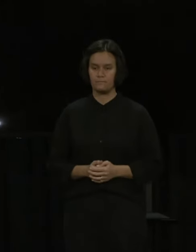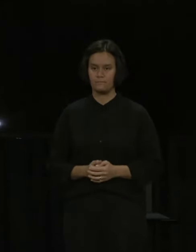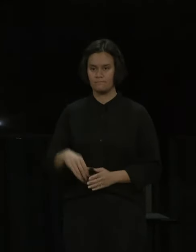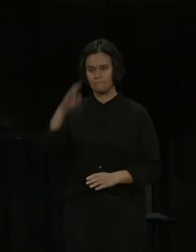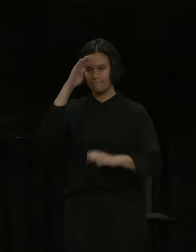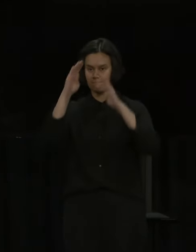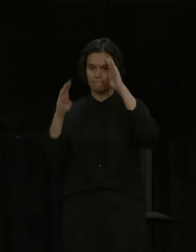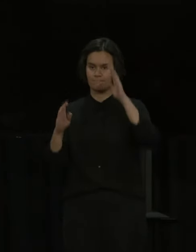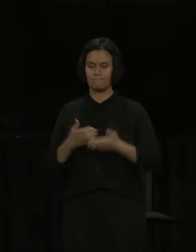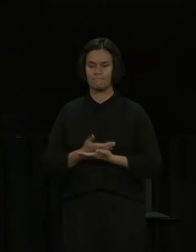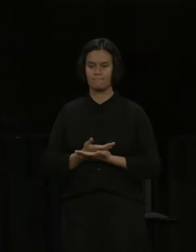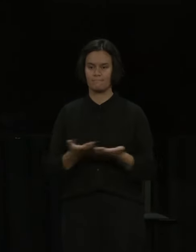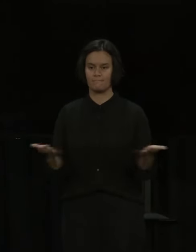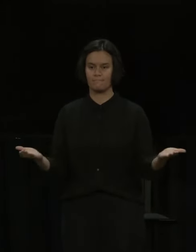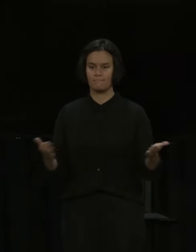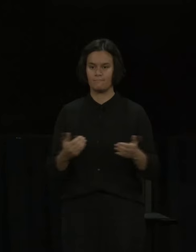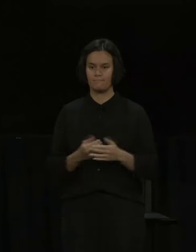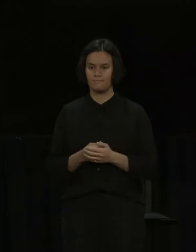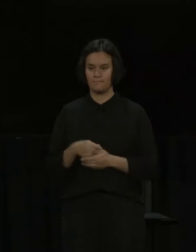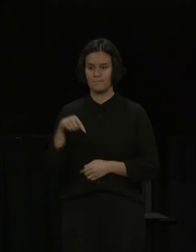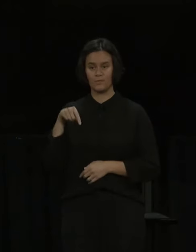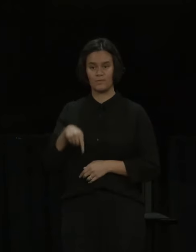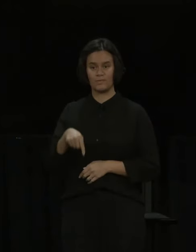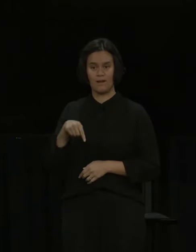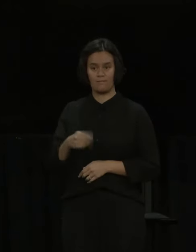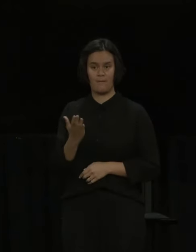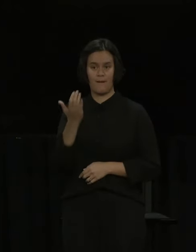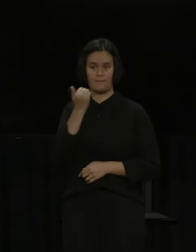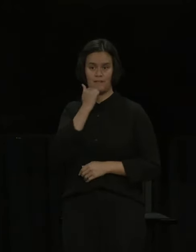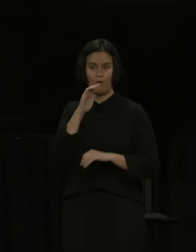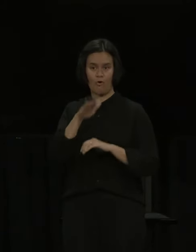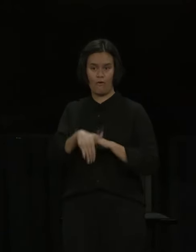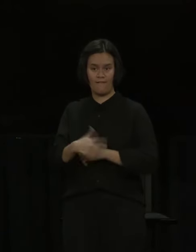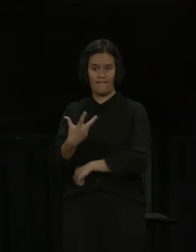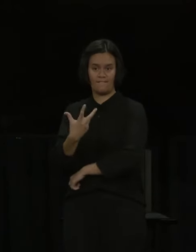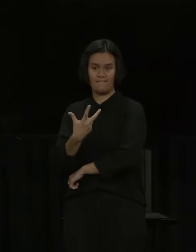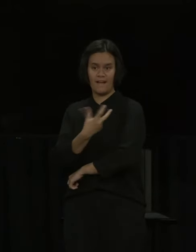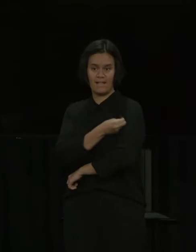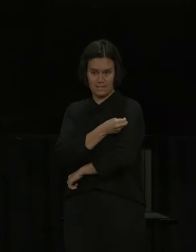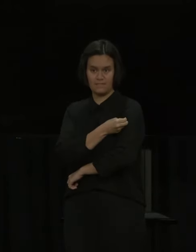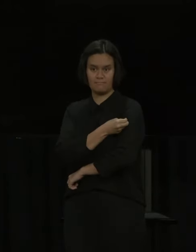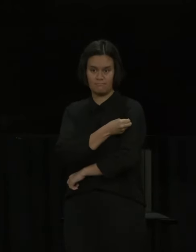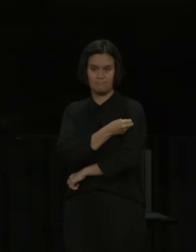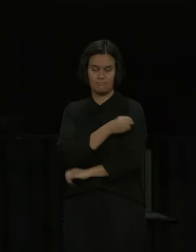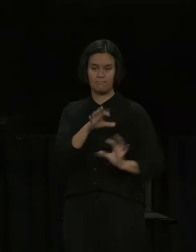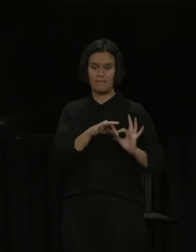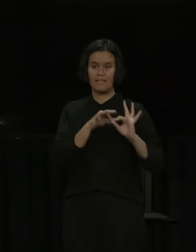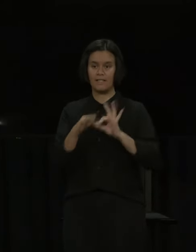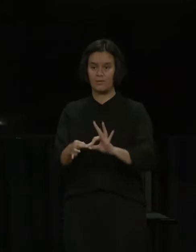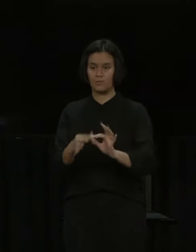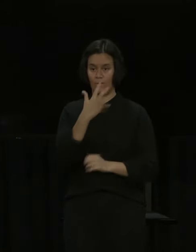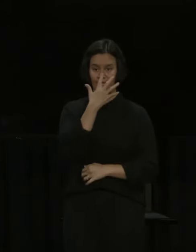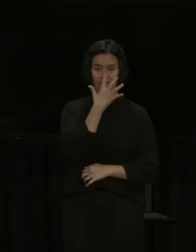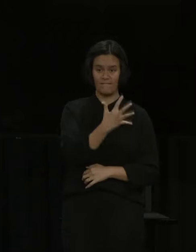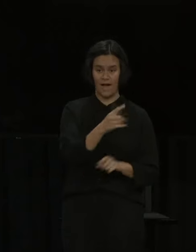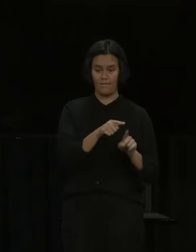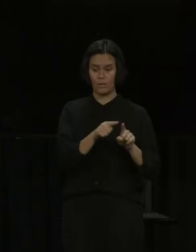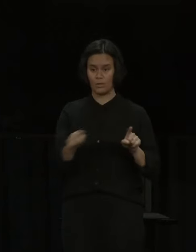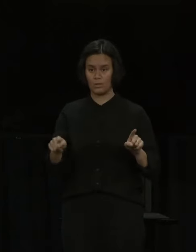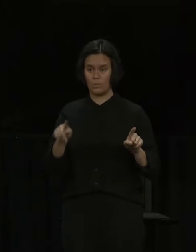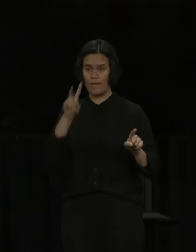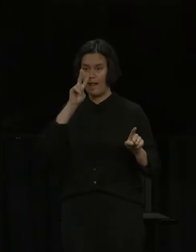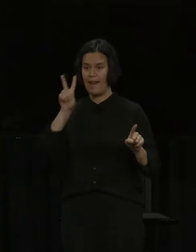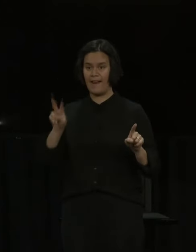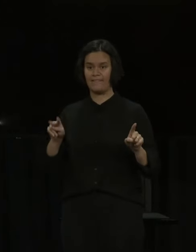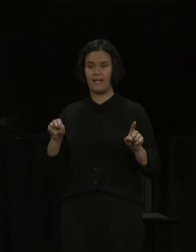Kia ora koutou, everybody. Today I'll run through an update on vaccines, particularly with a reference to the 5- to 11-year-olds. I've